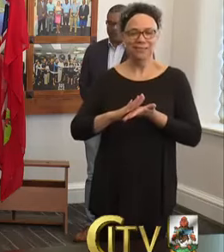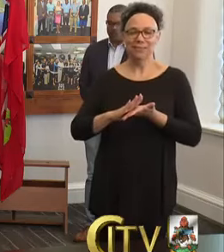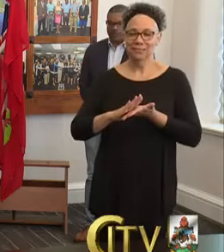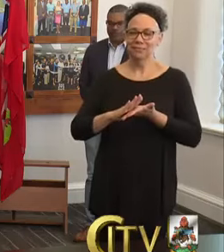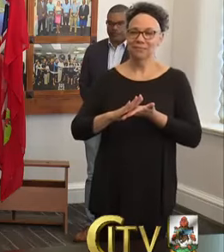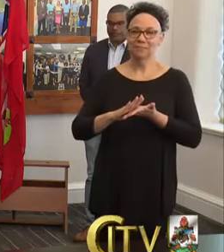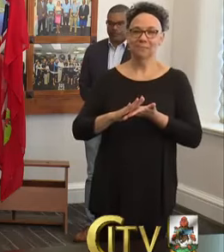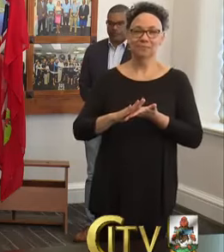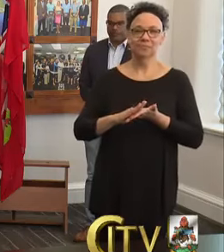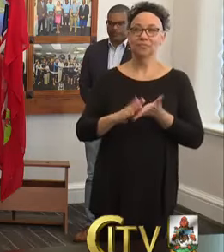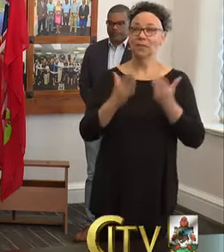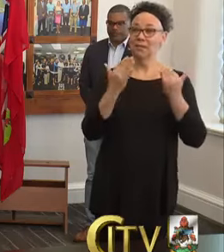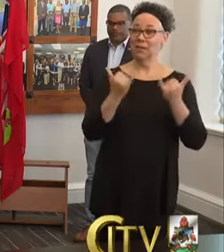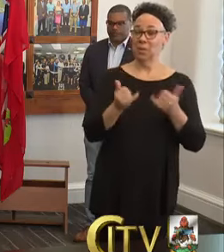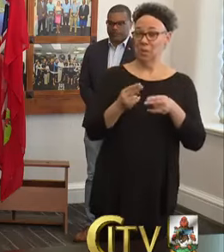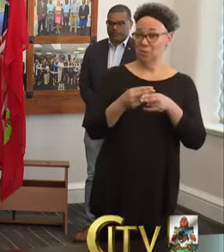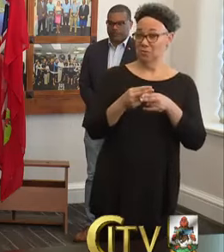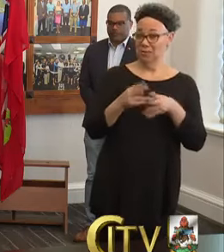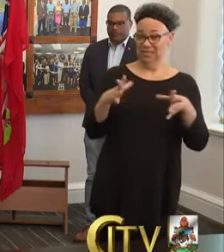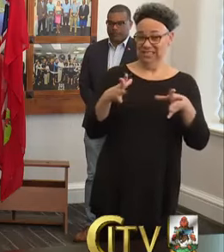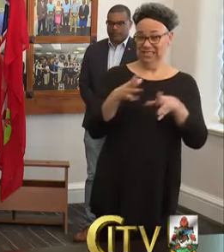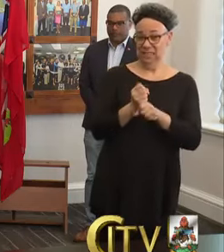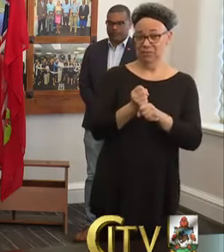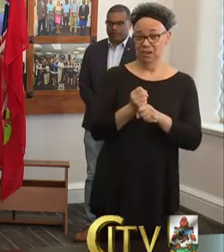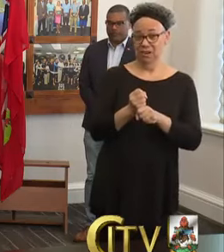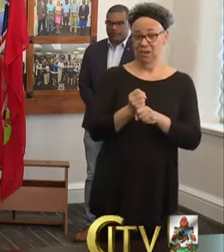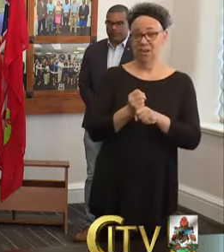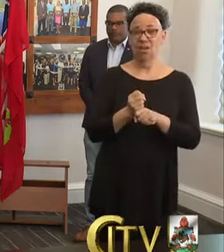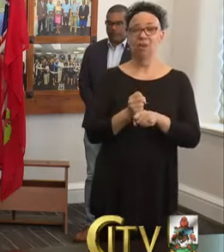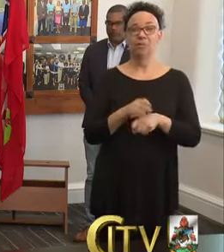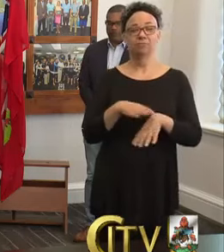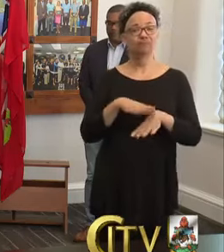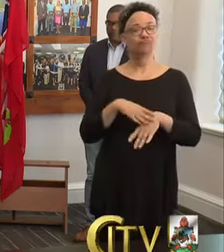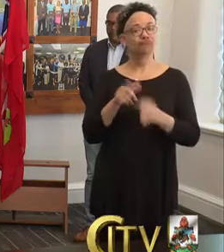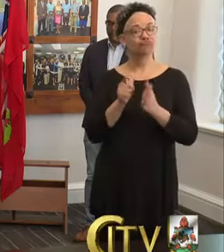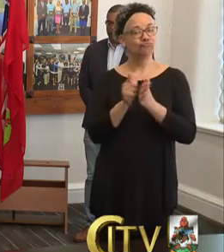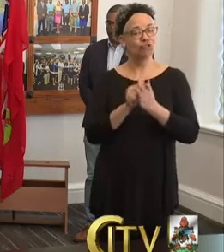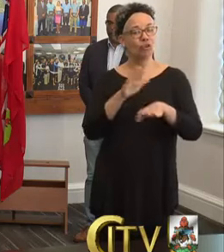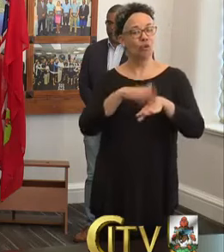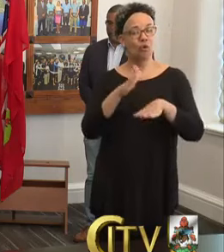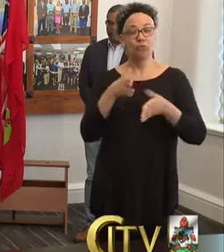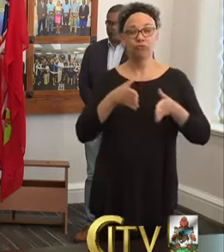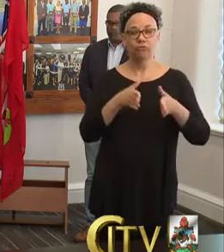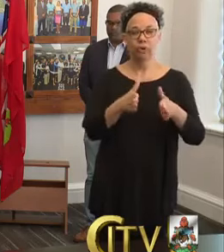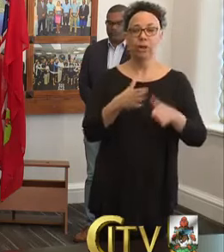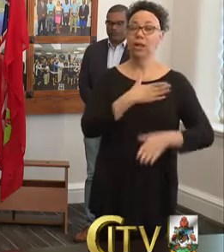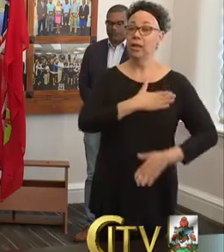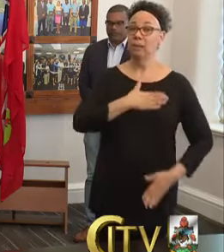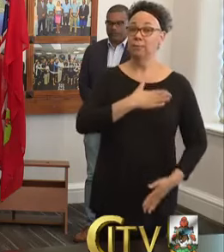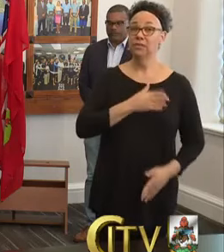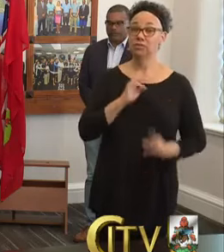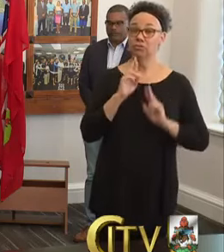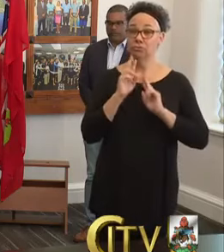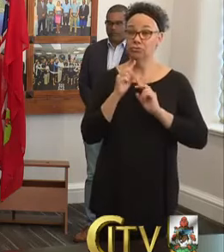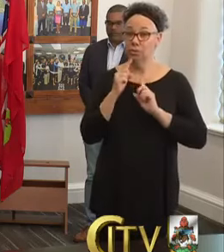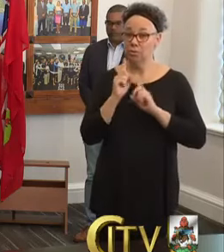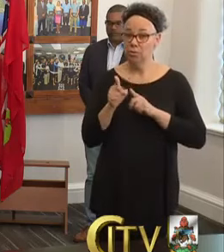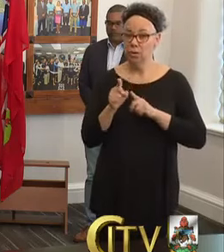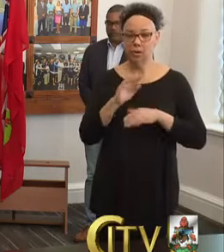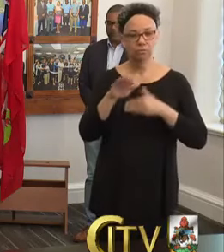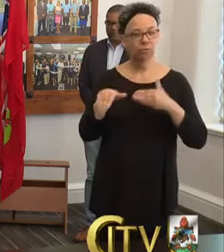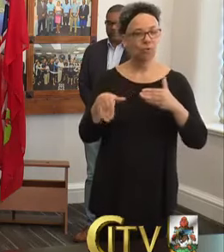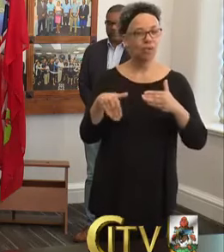I will now just give a brief overview of the curfew items. I'm pleased to report that everything related to the curfew